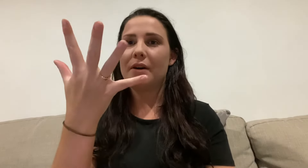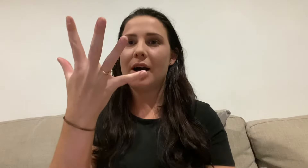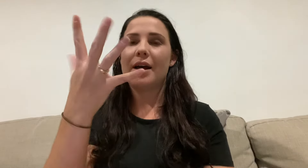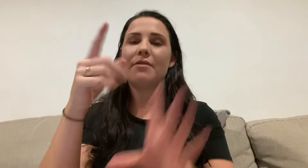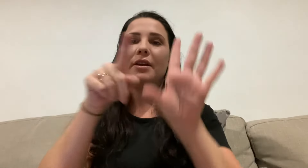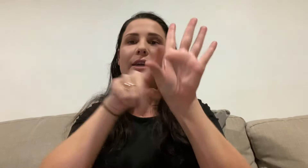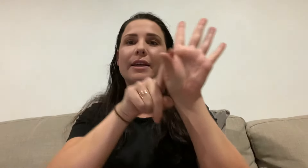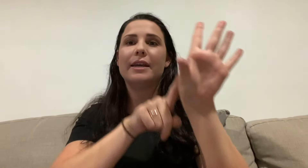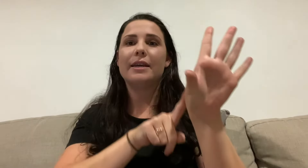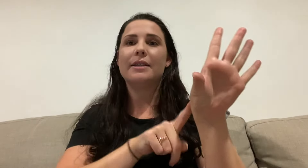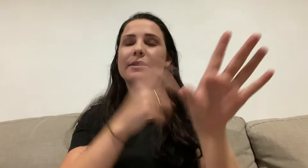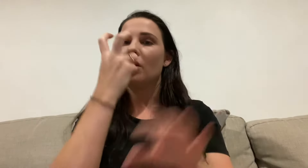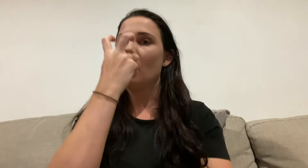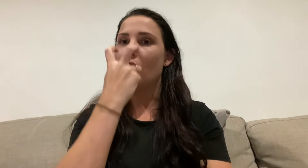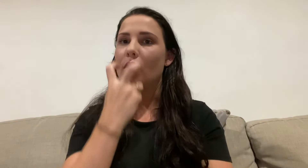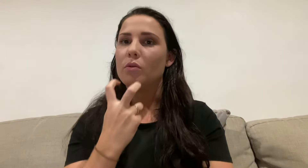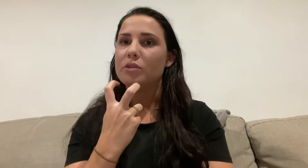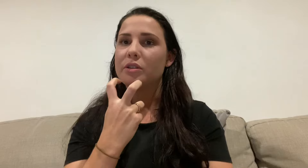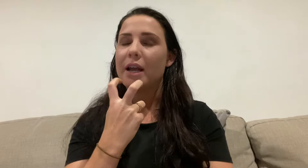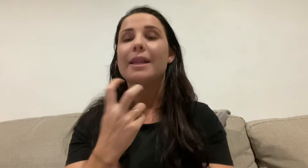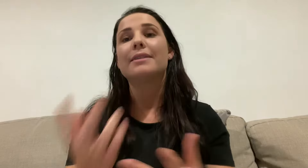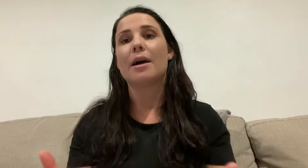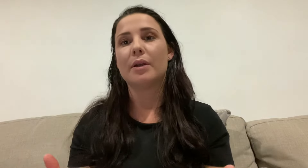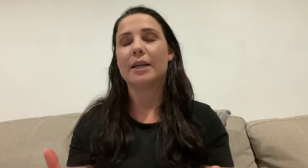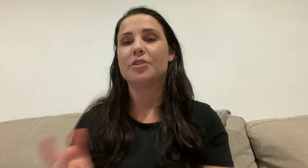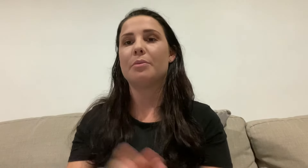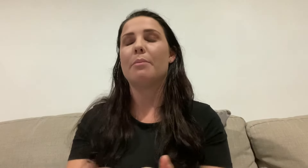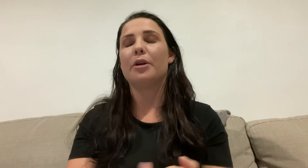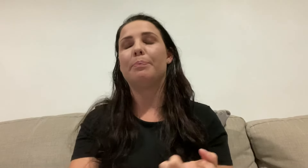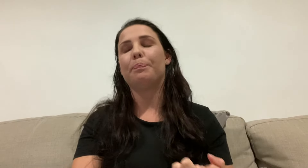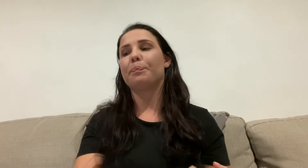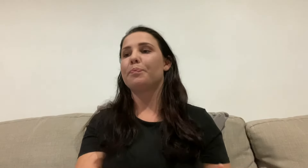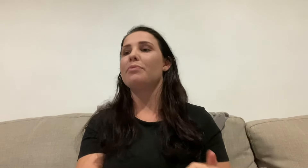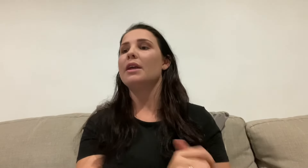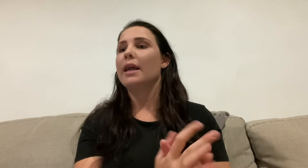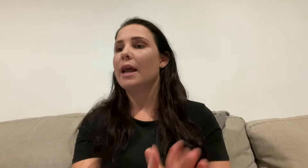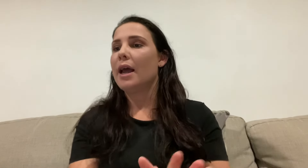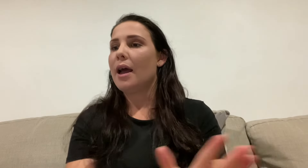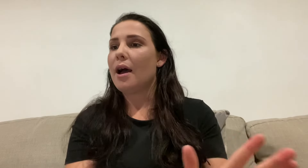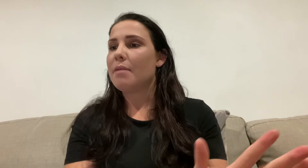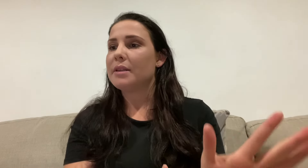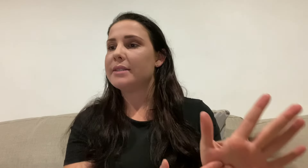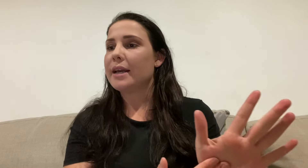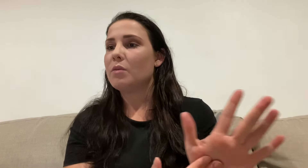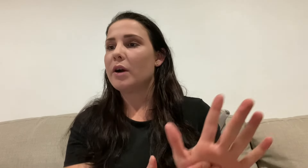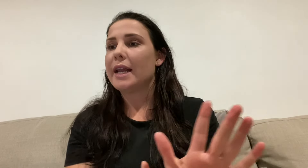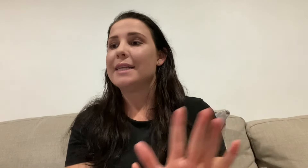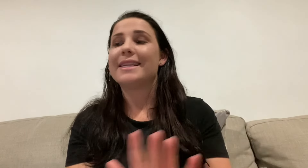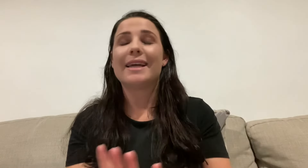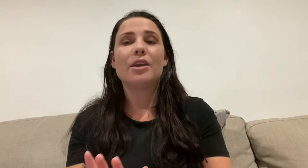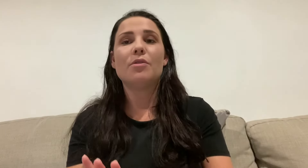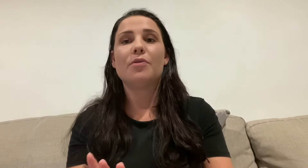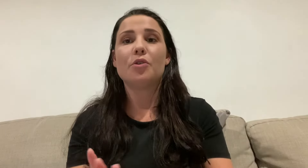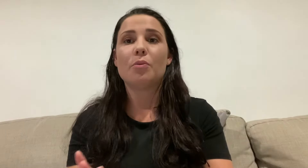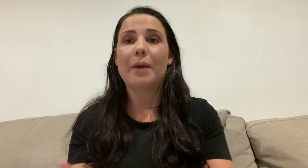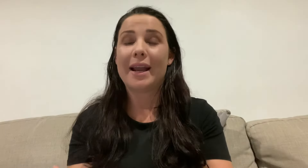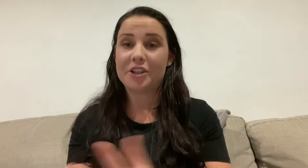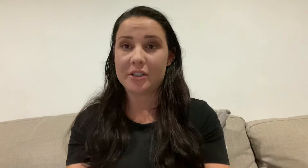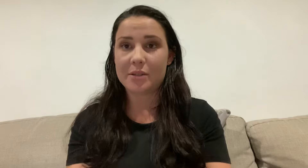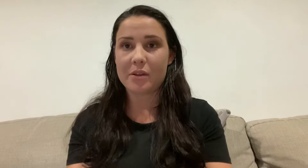years old. And that's how I like to remember. Um, the second one is thank you for your patience with